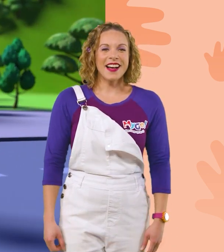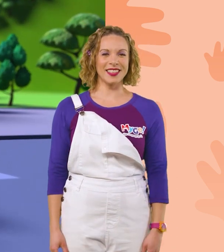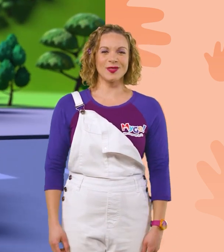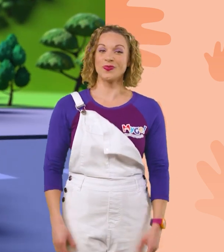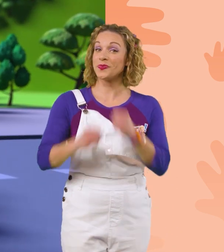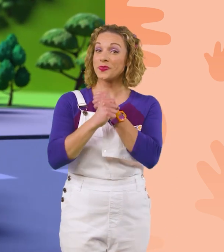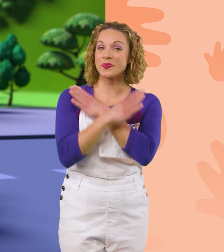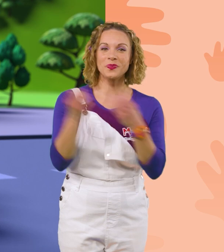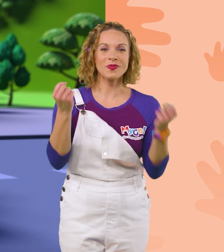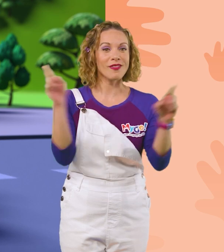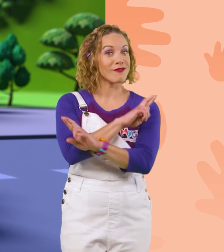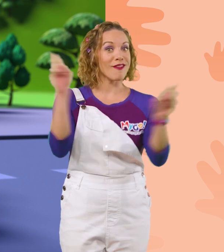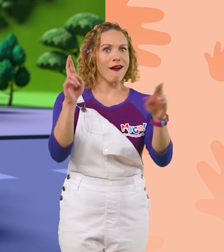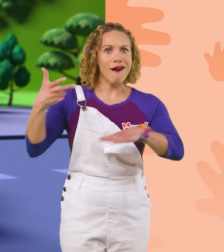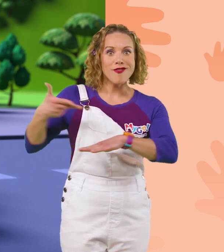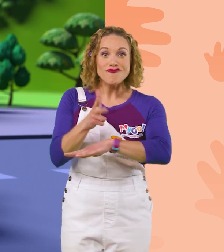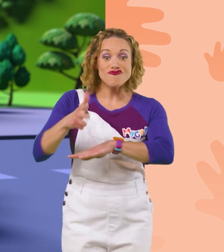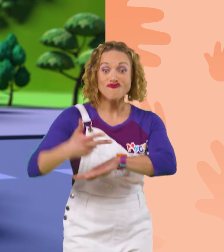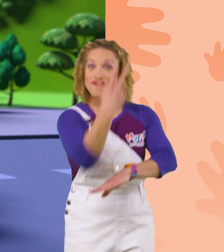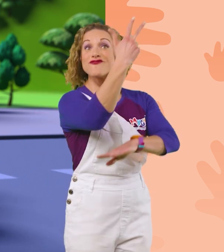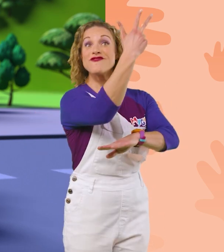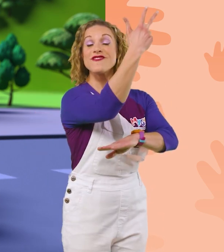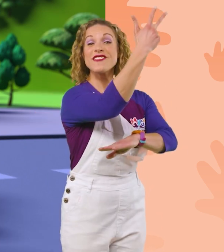The Blippi-mobile is ready to blast off for adventure!